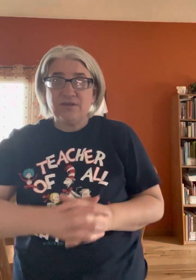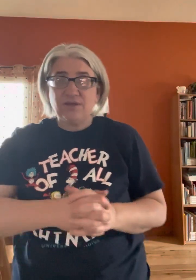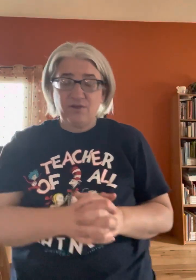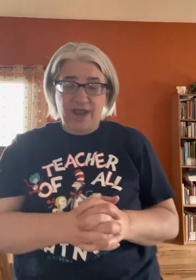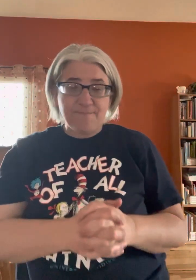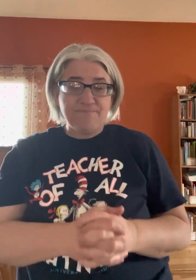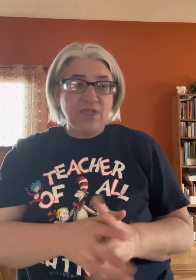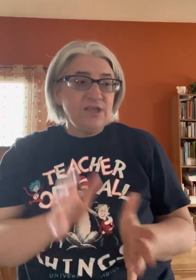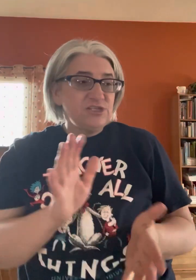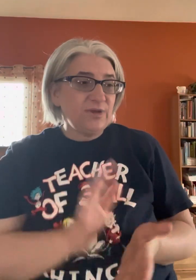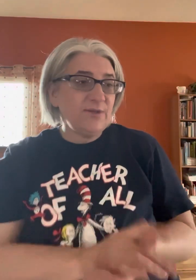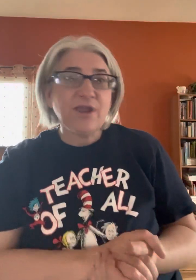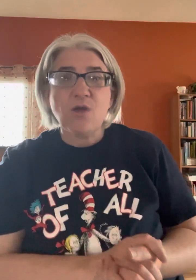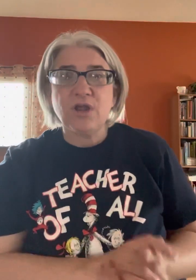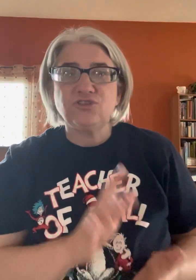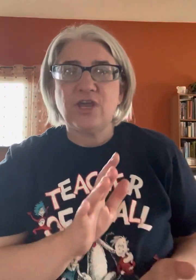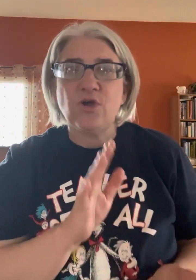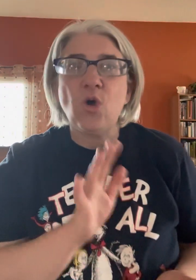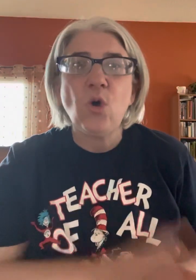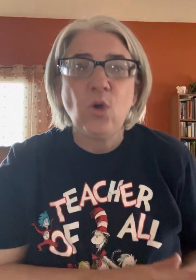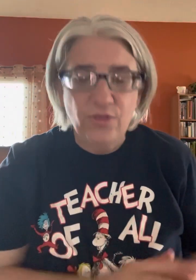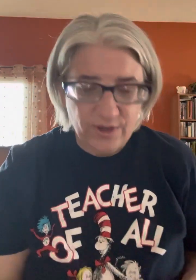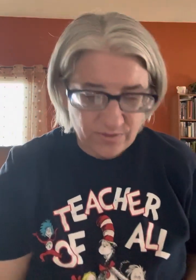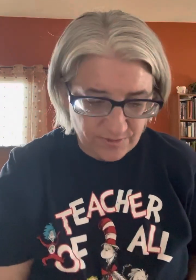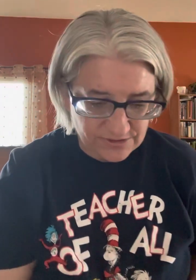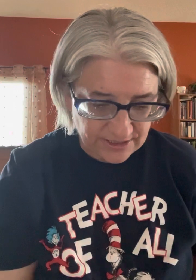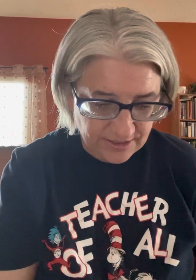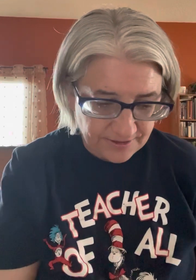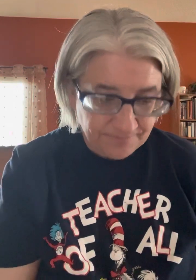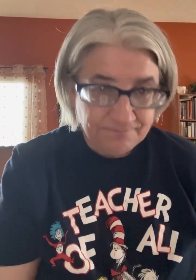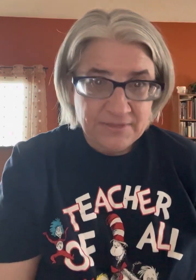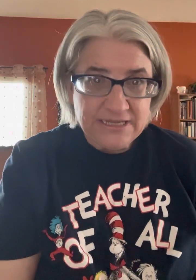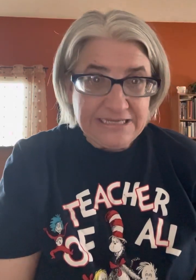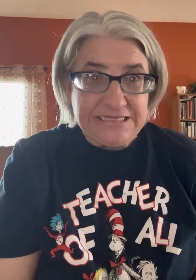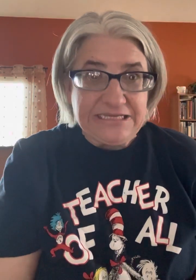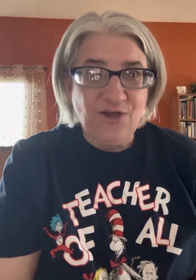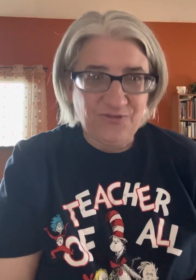All right? So here we go. We're going to try the whole thing with the music. Hopefully.